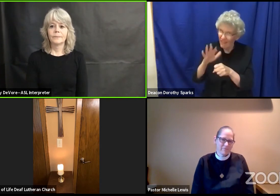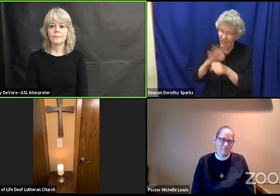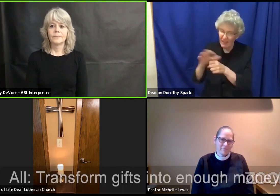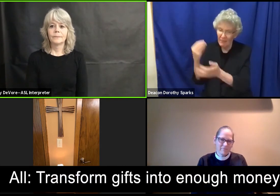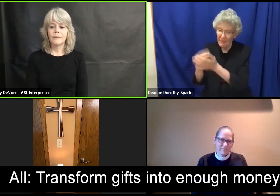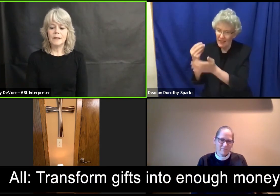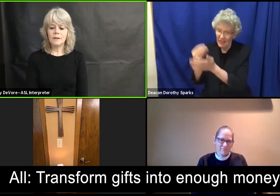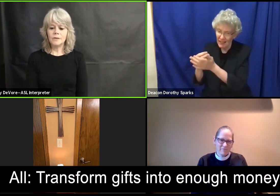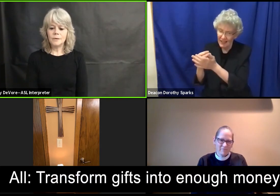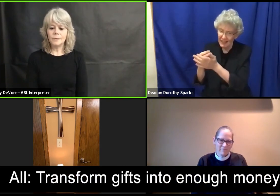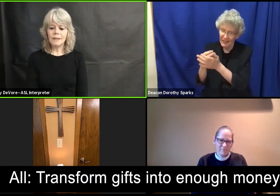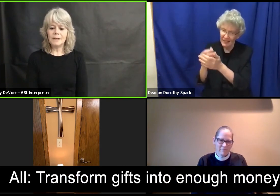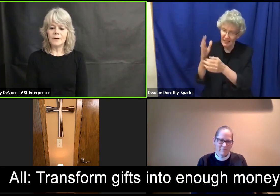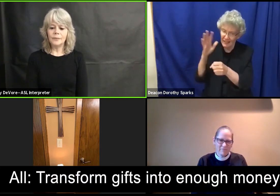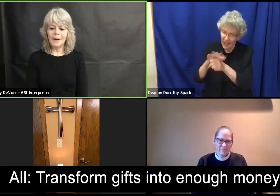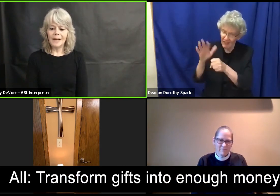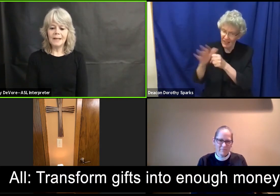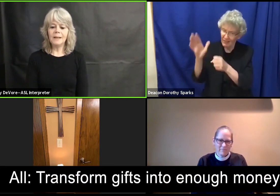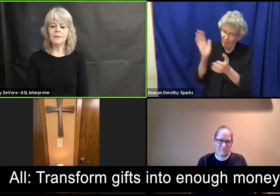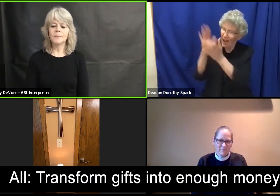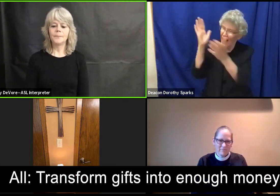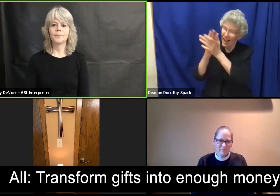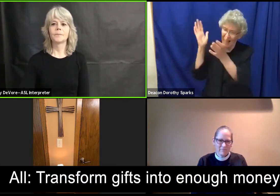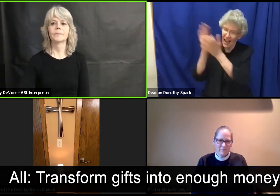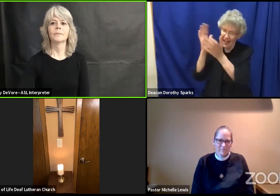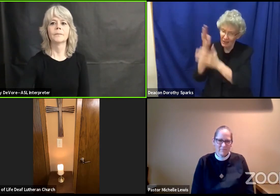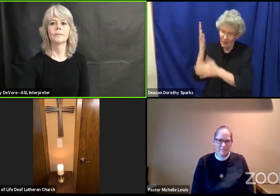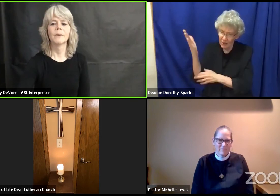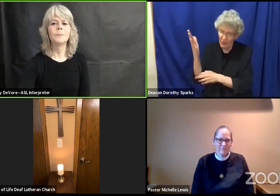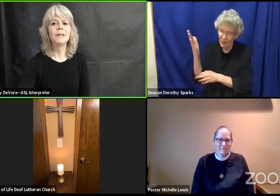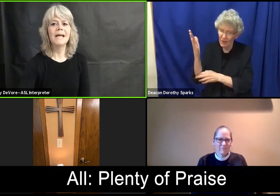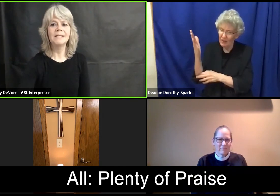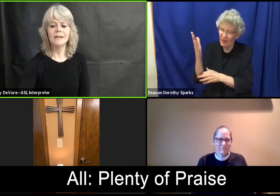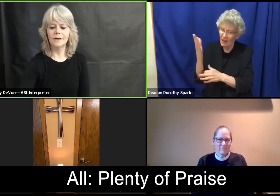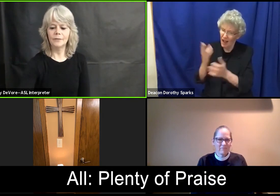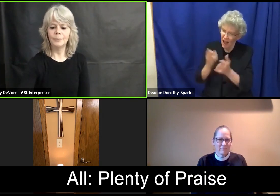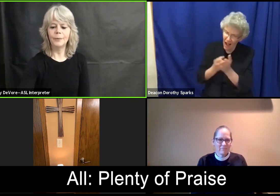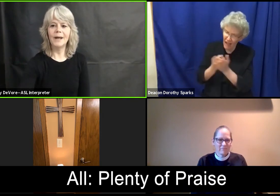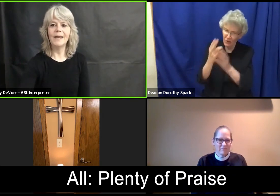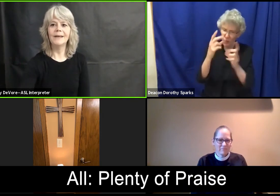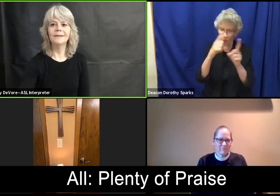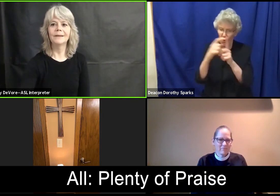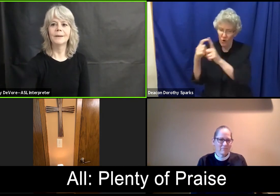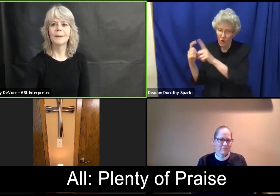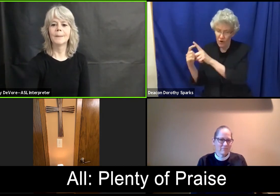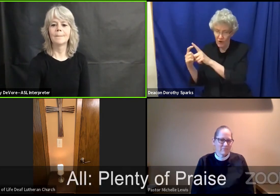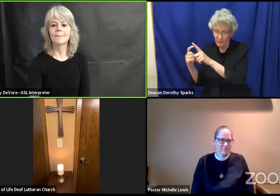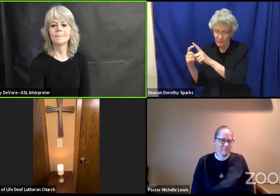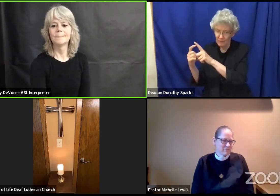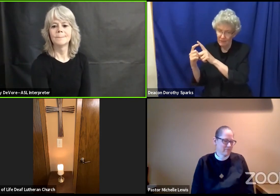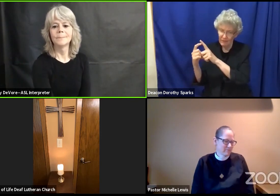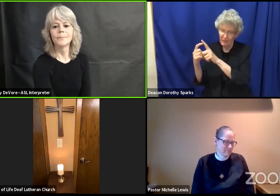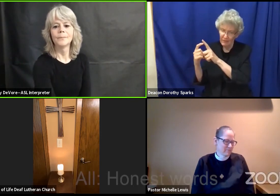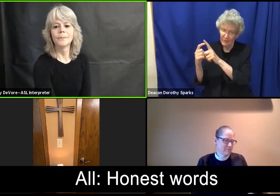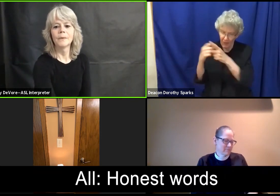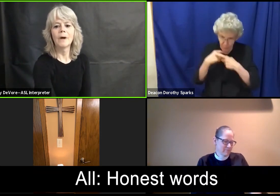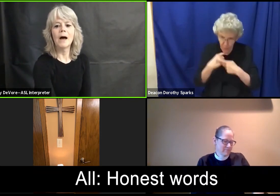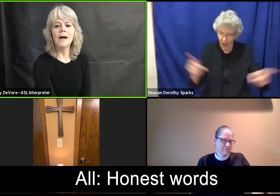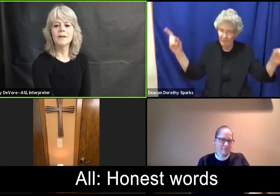into enough money plenty of praise honest